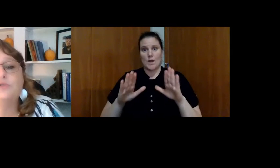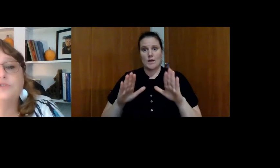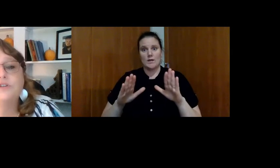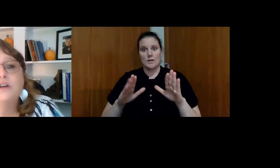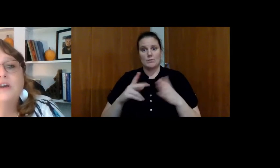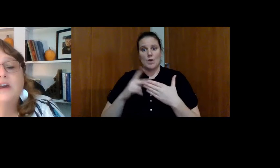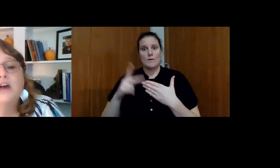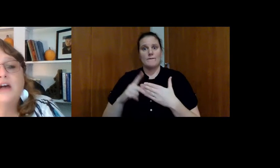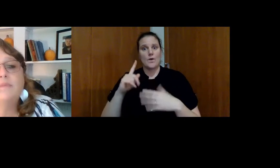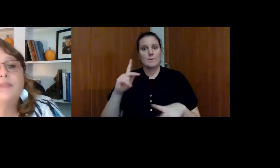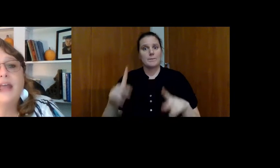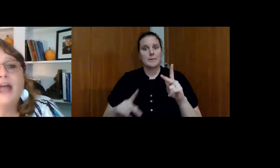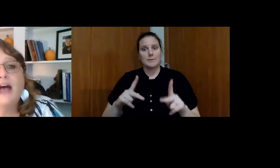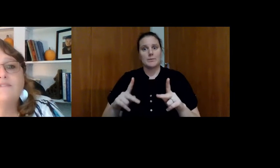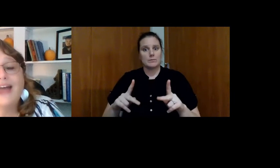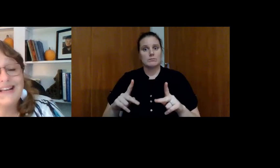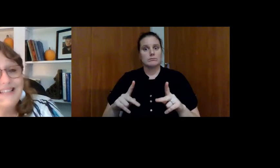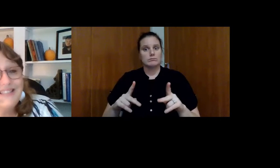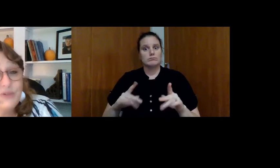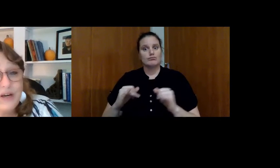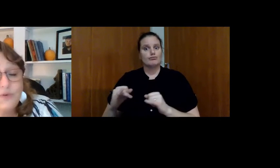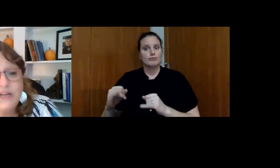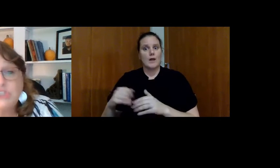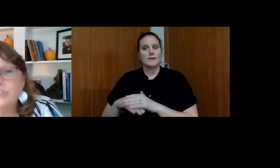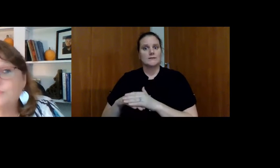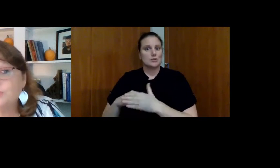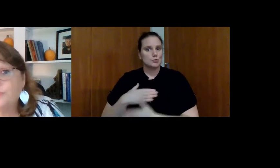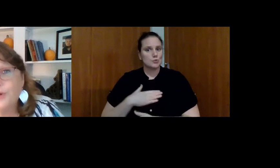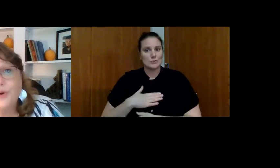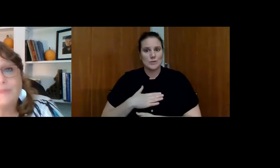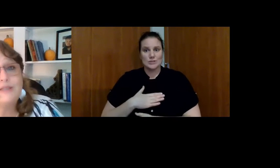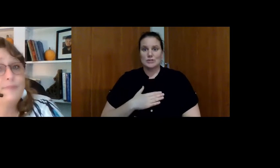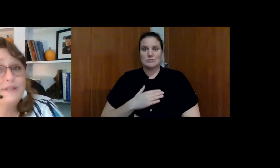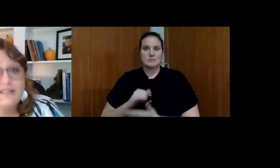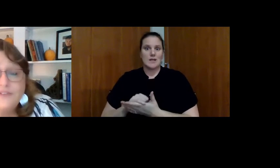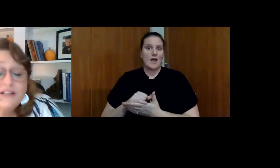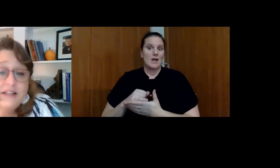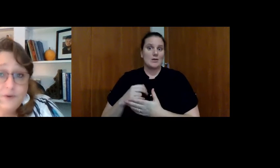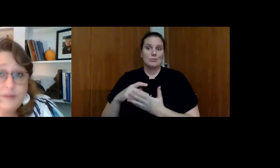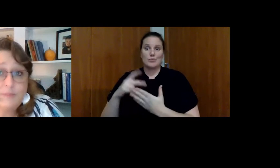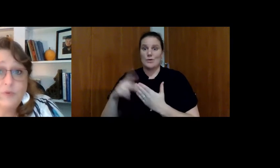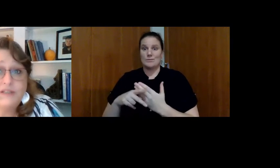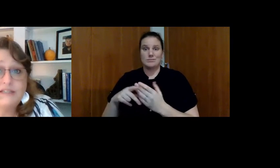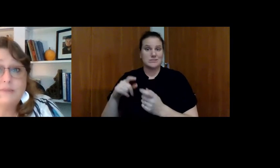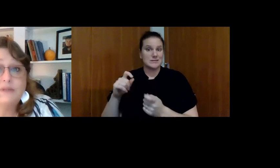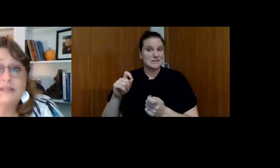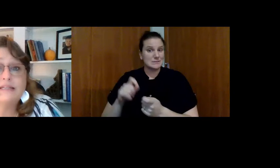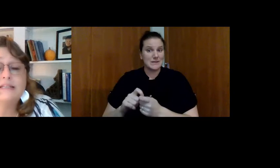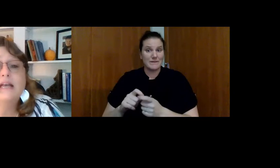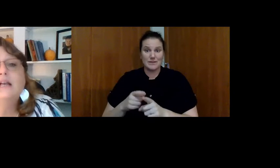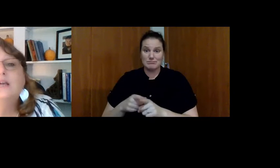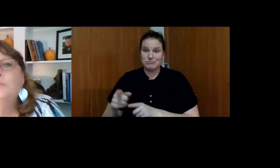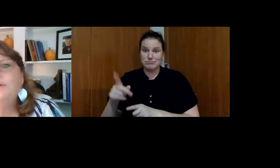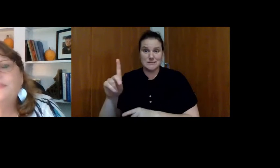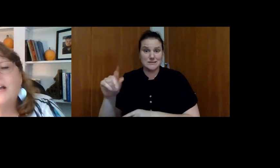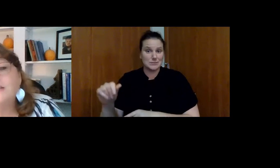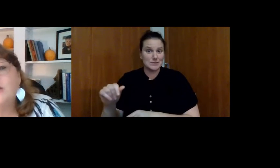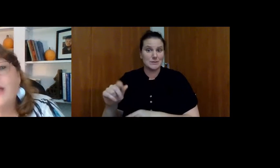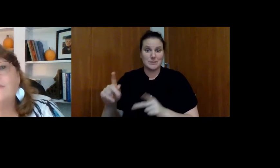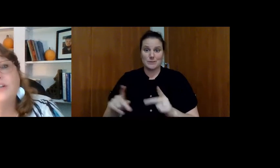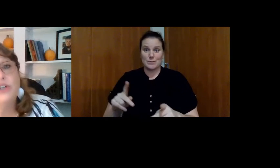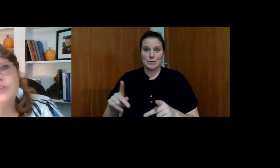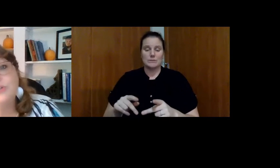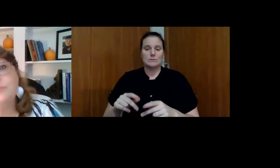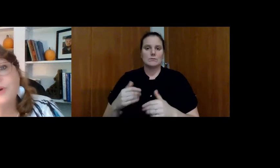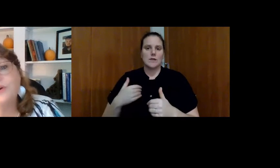individuals. They have access to recreation, which are programs specifically for people with disabilities, but they